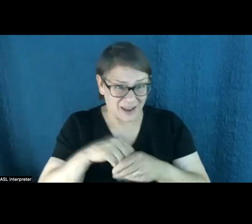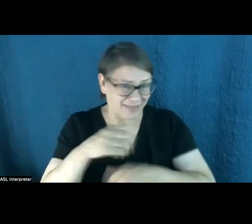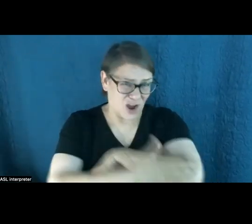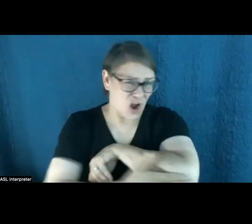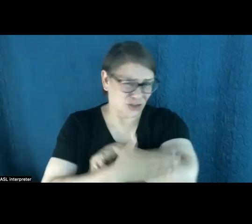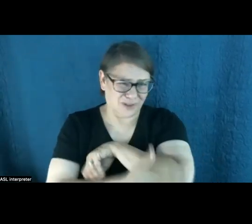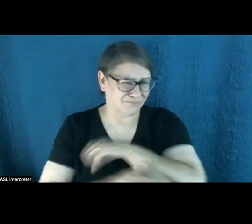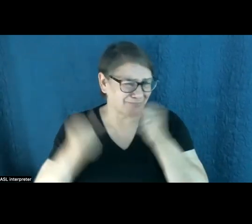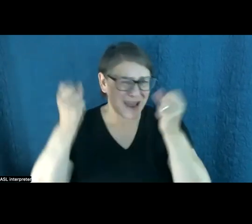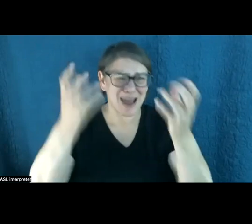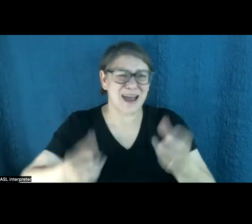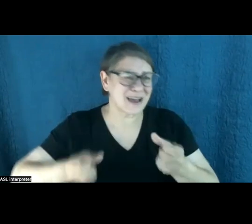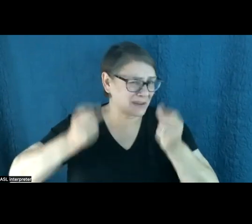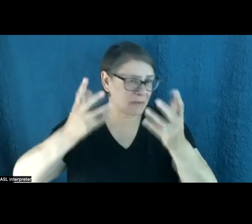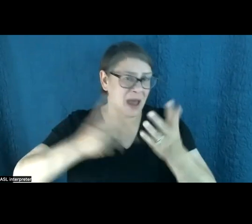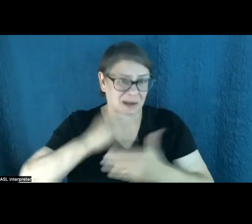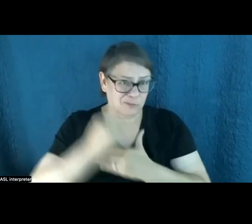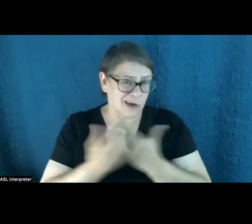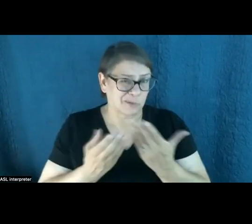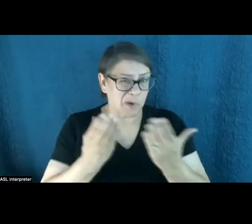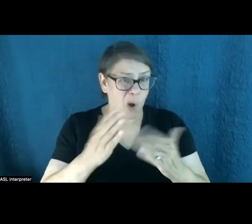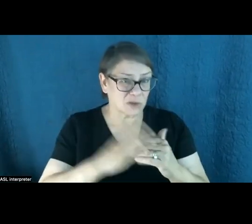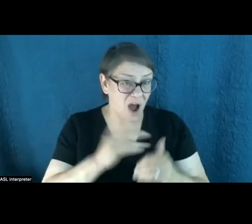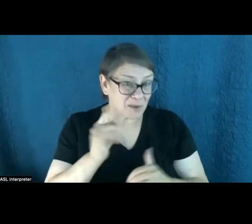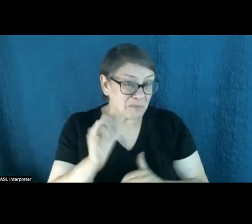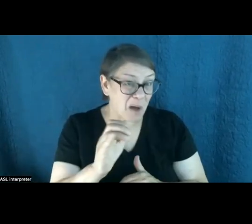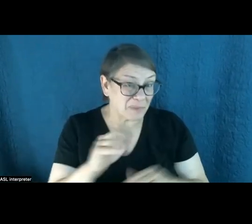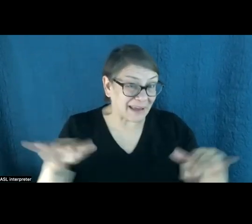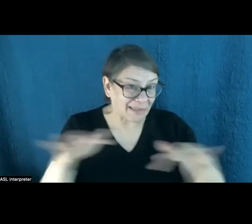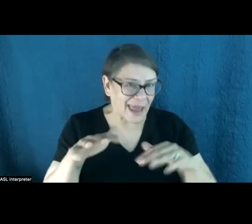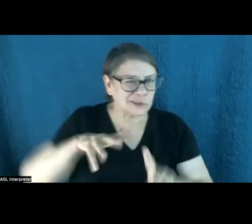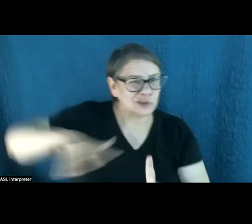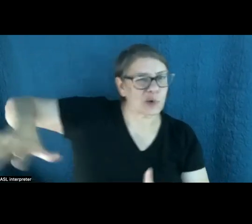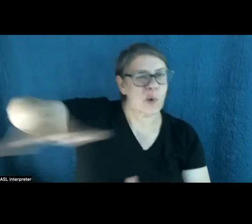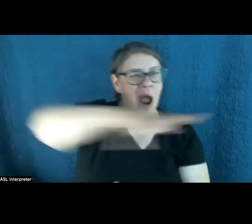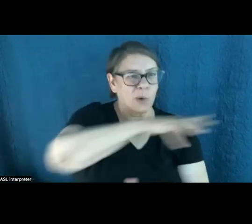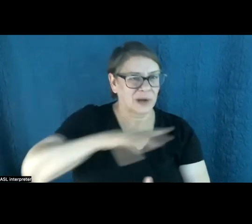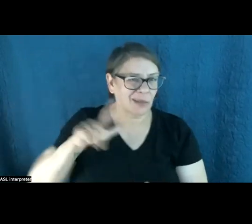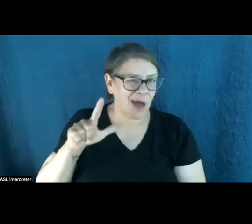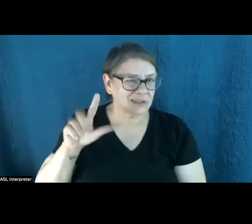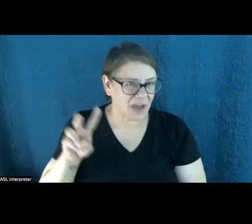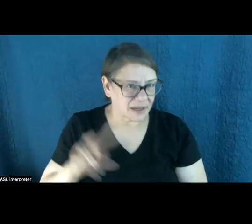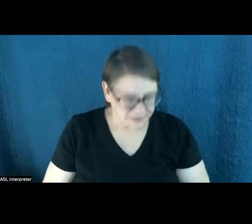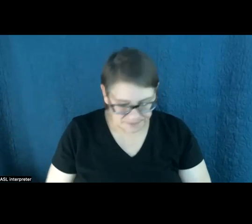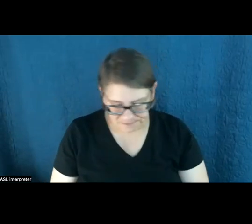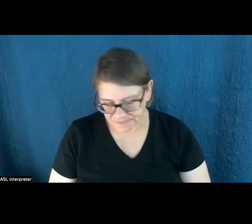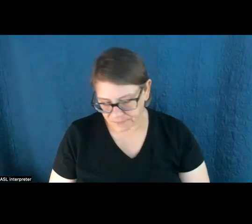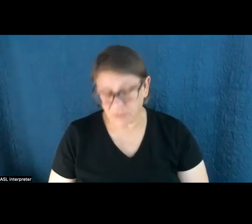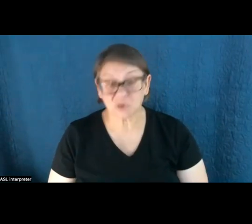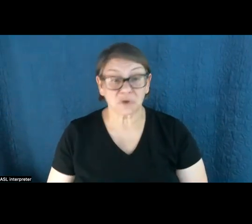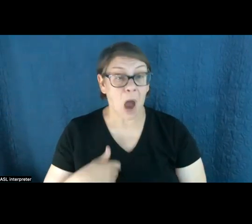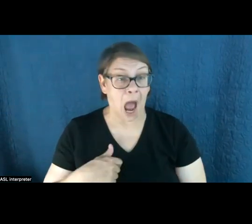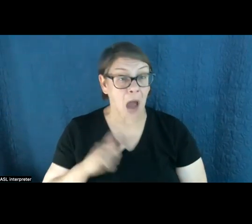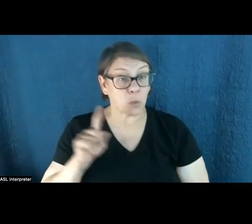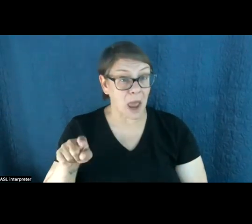and dozens of projects that are proposed on public lands surrounding Las Vegas out of the Mojave Desert. And so I took a tour of